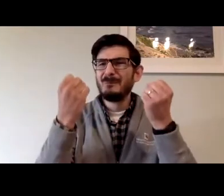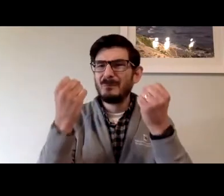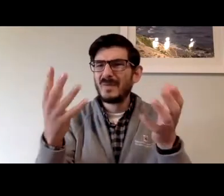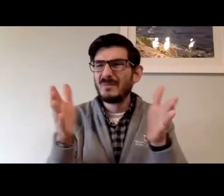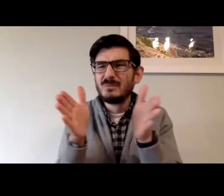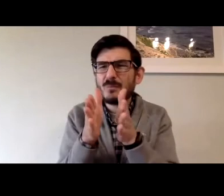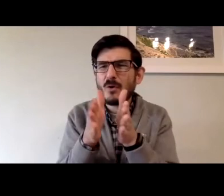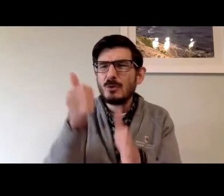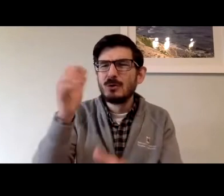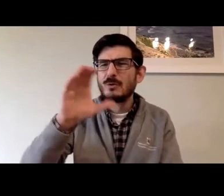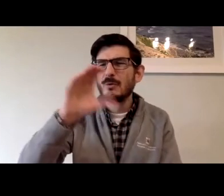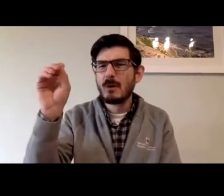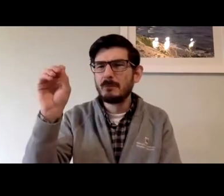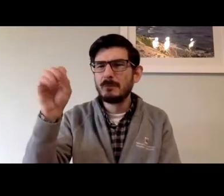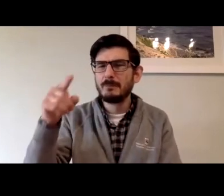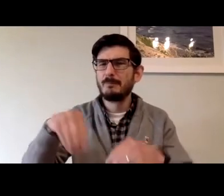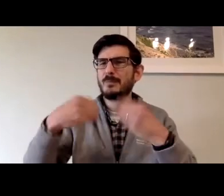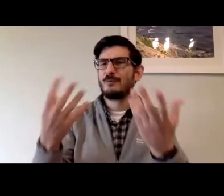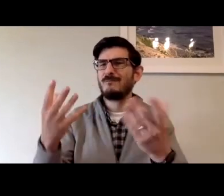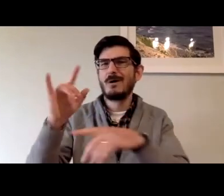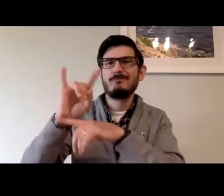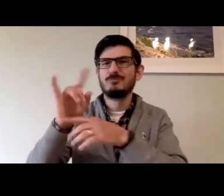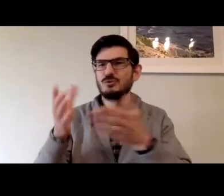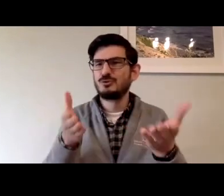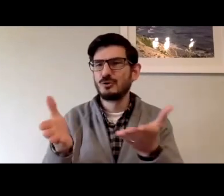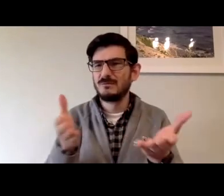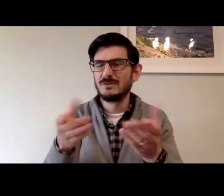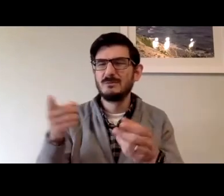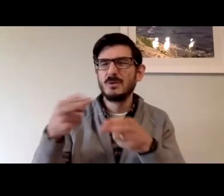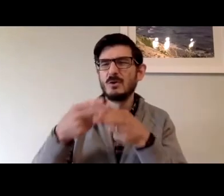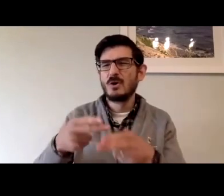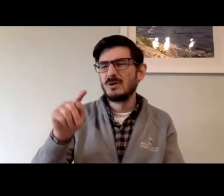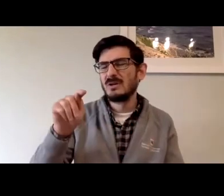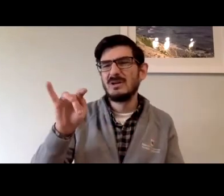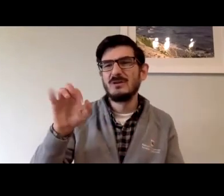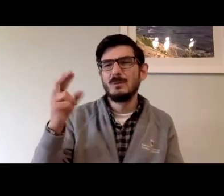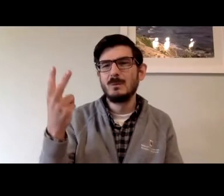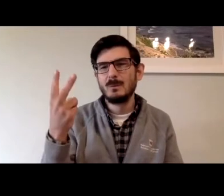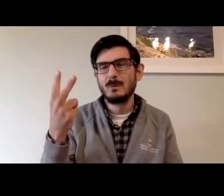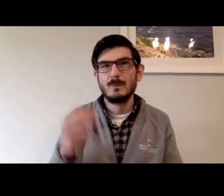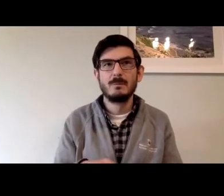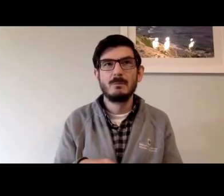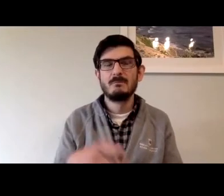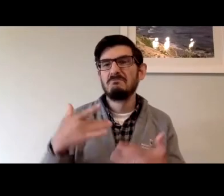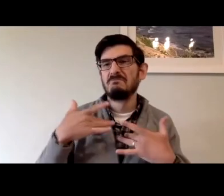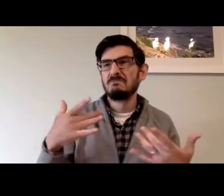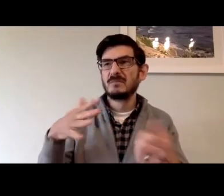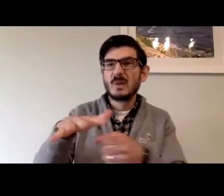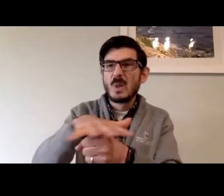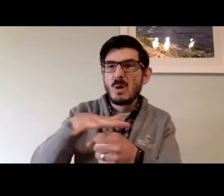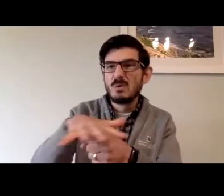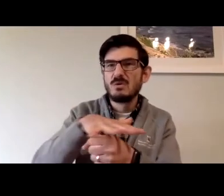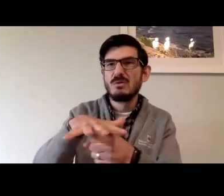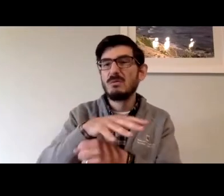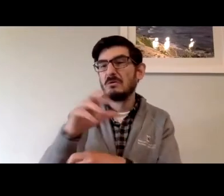country. However, there are lots and lots of smaller providers who provide these kinds of services,